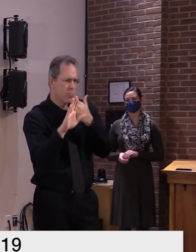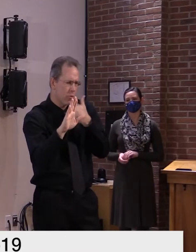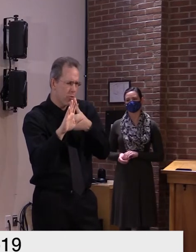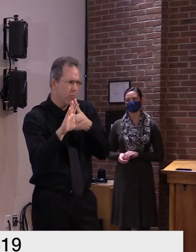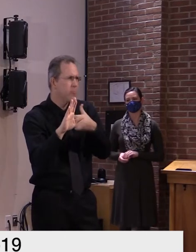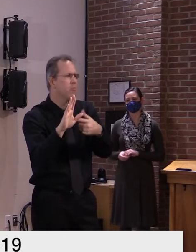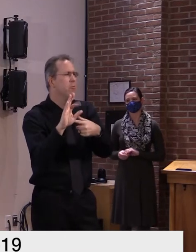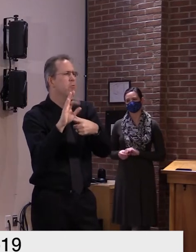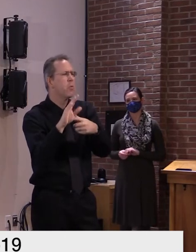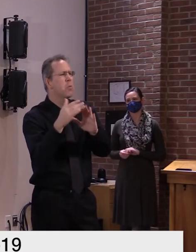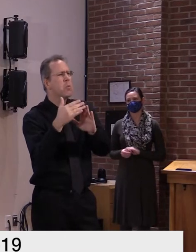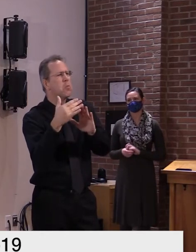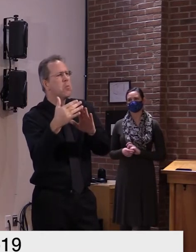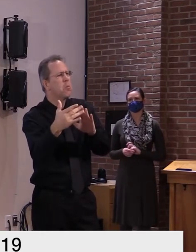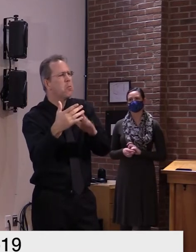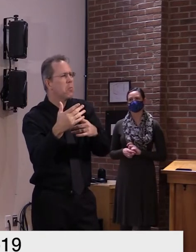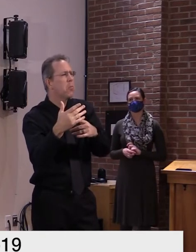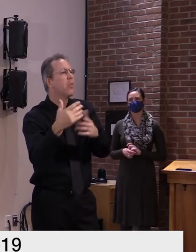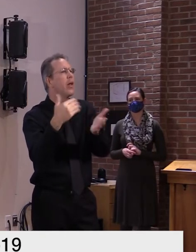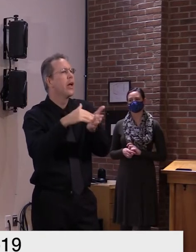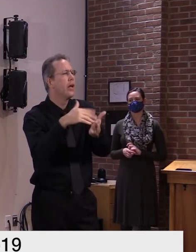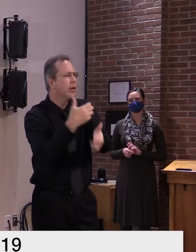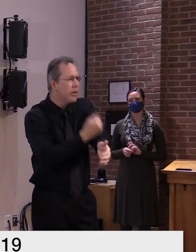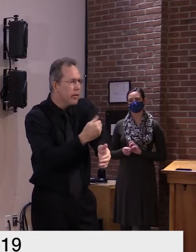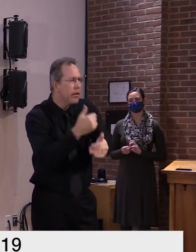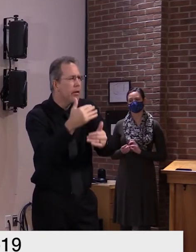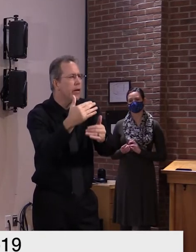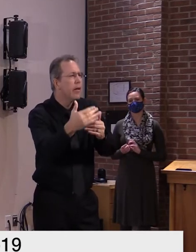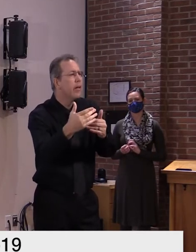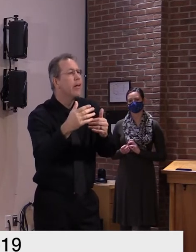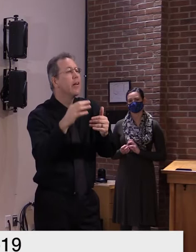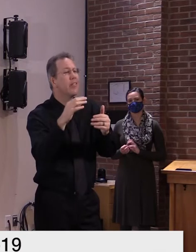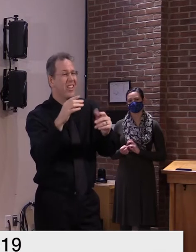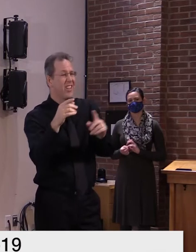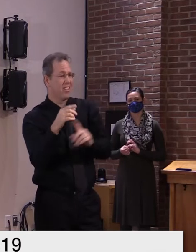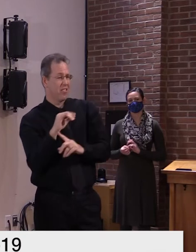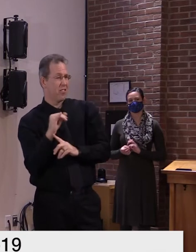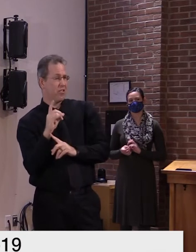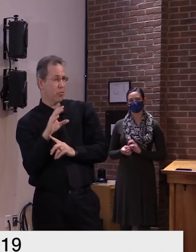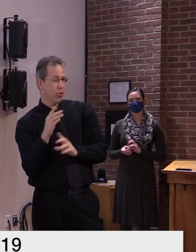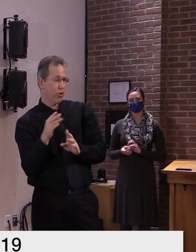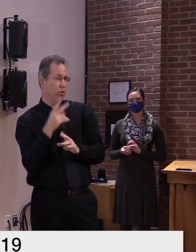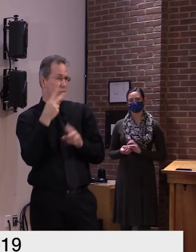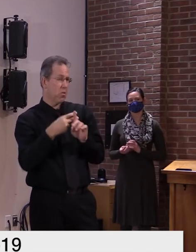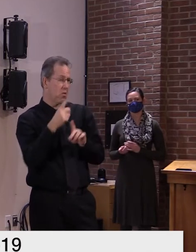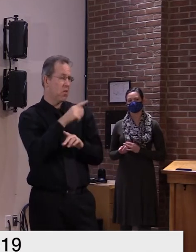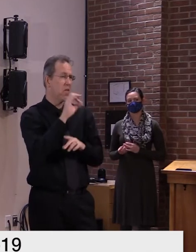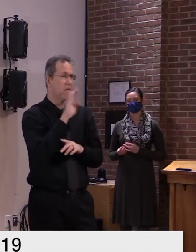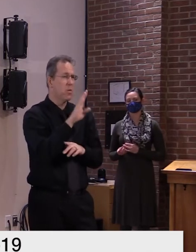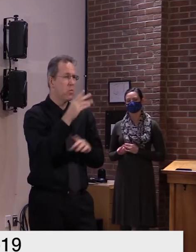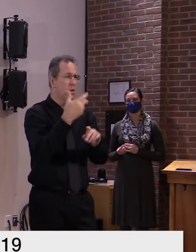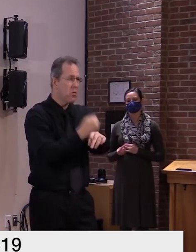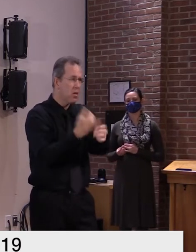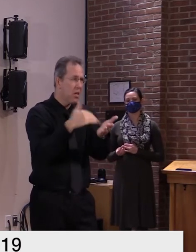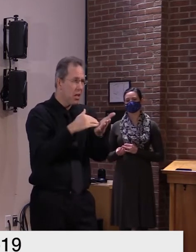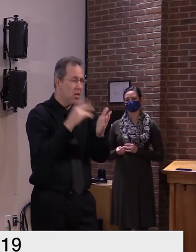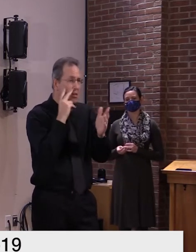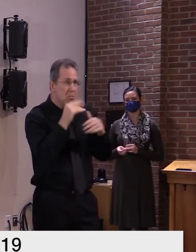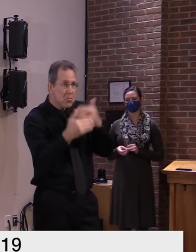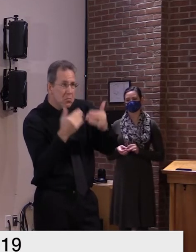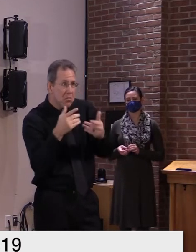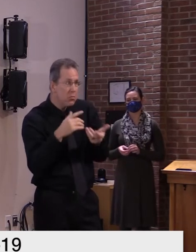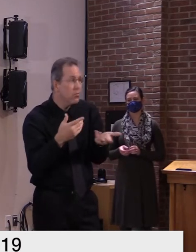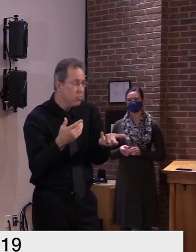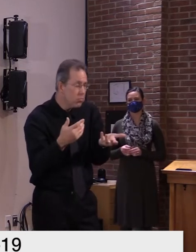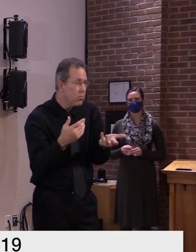talk early february before we even see an immune response um that we would want to be seeing at that level